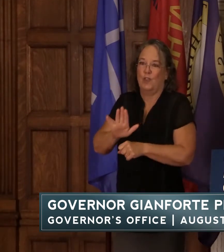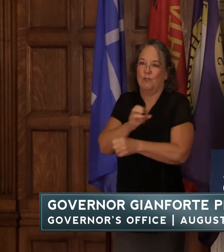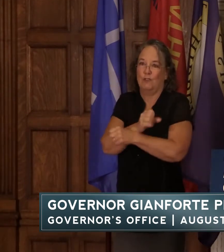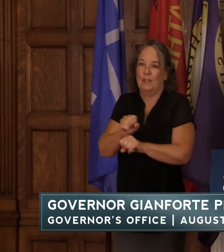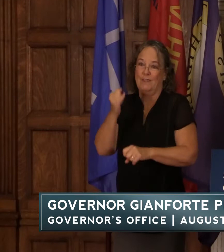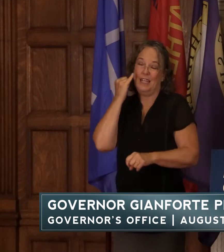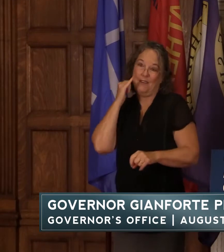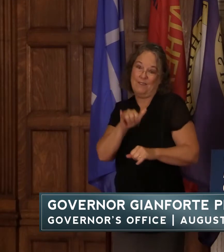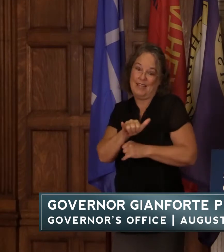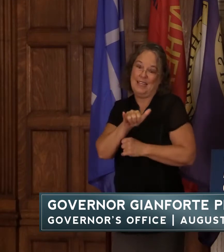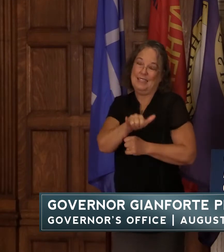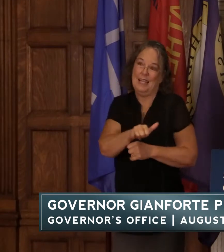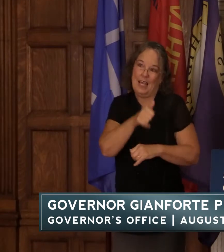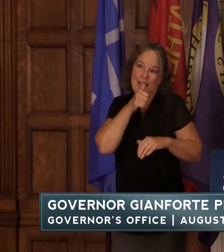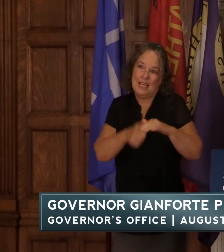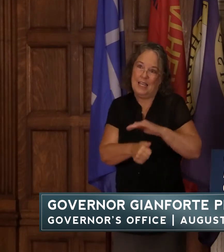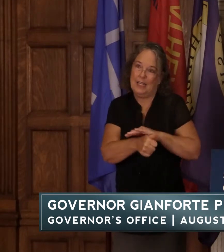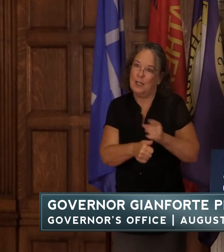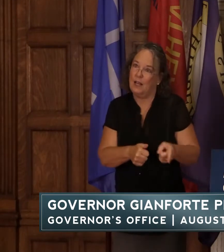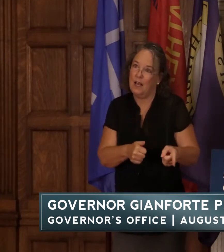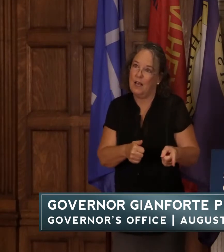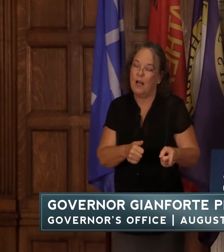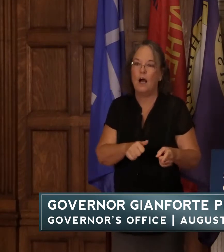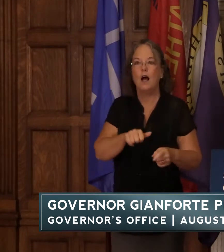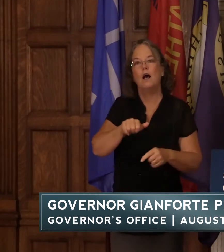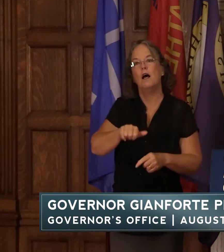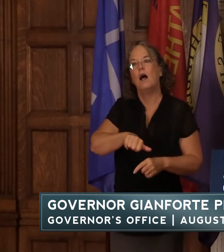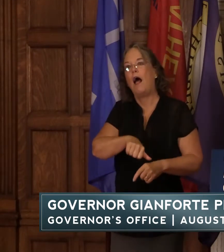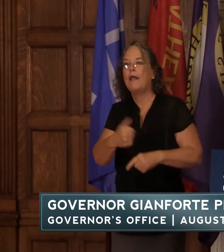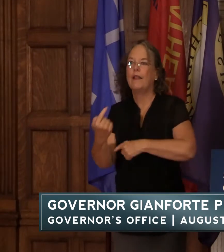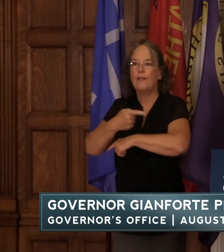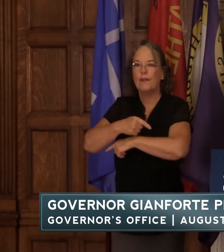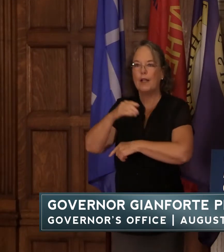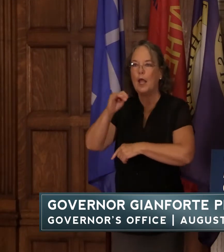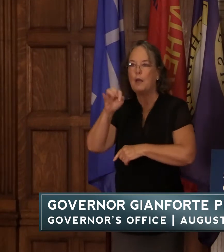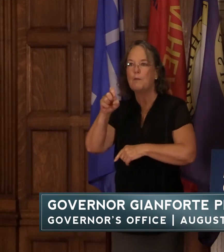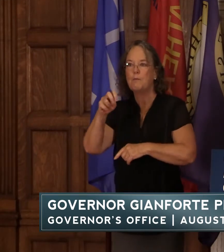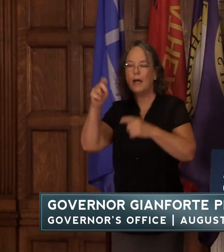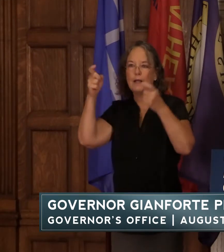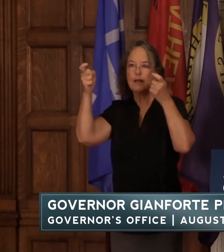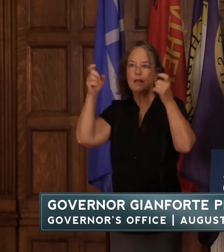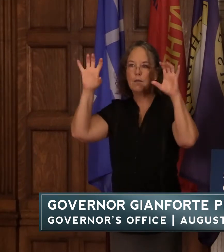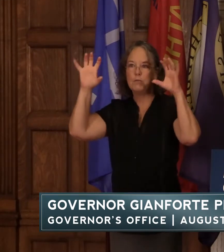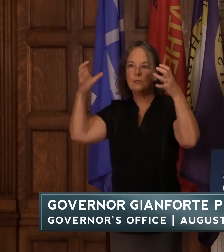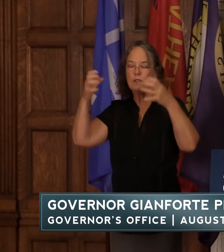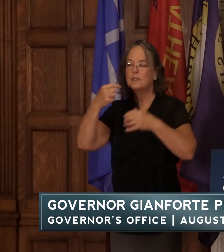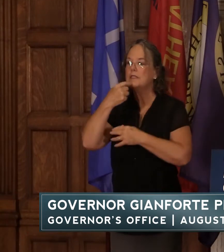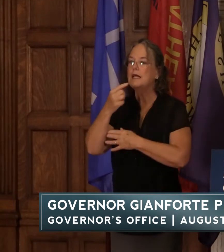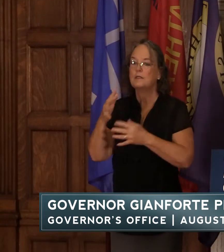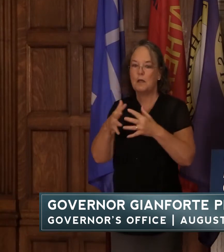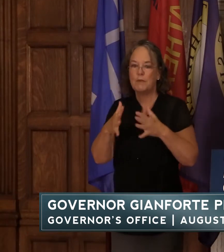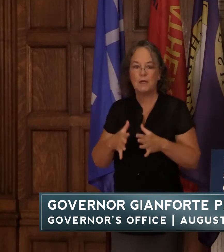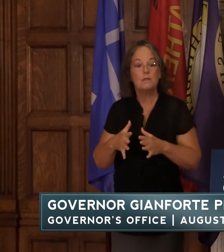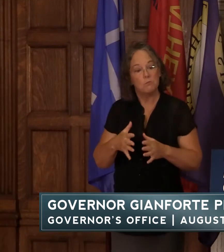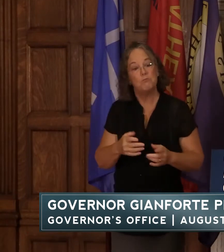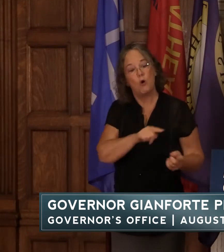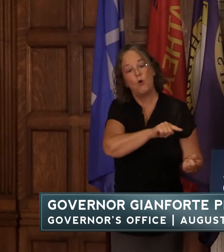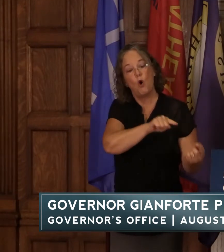do stay in place on another day the biden administration tells americans to come to the airport